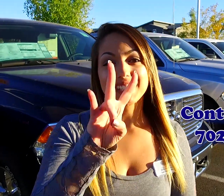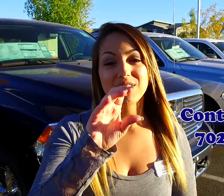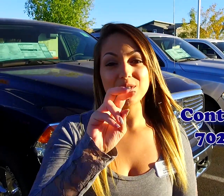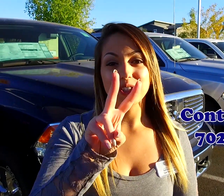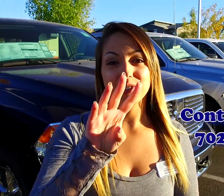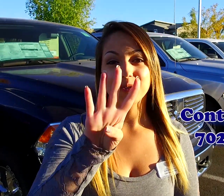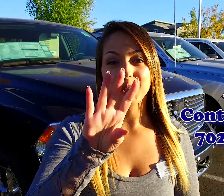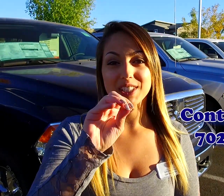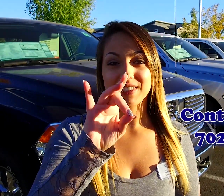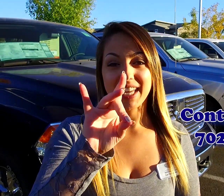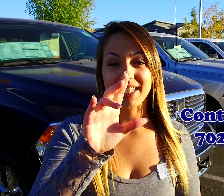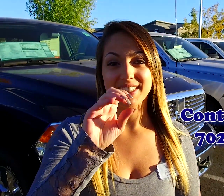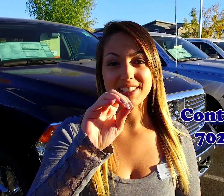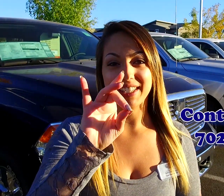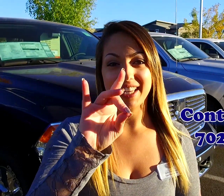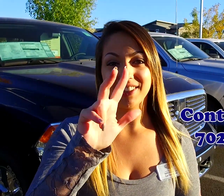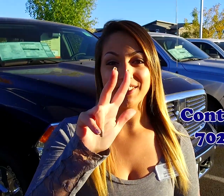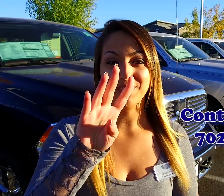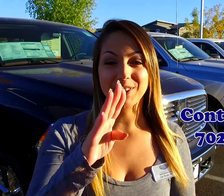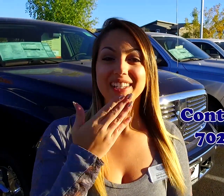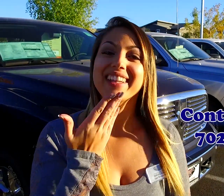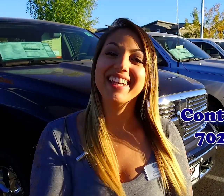702-408-0834. Thank you.